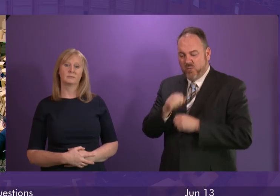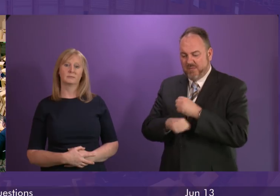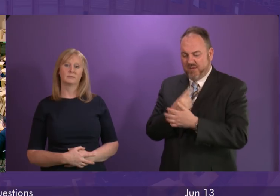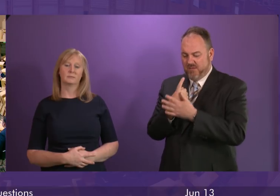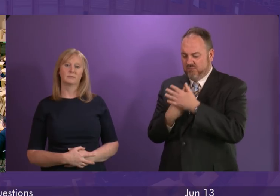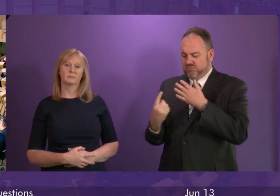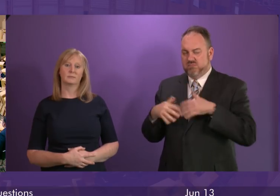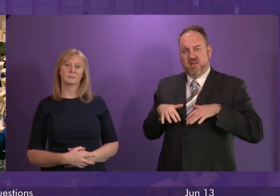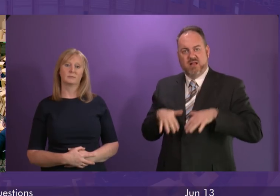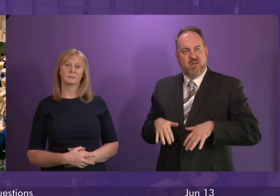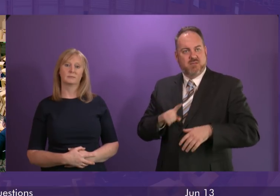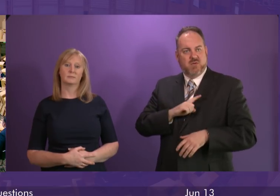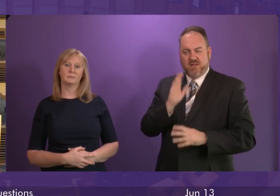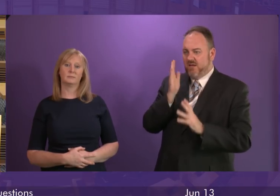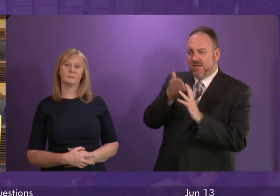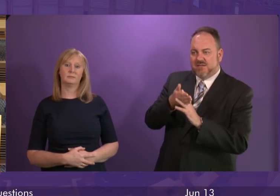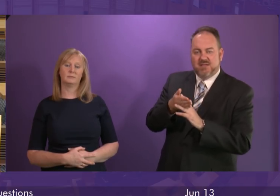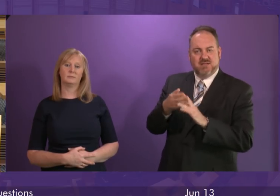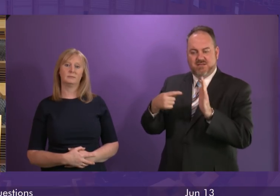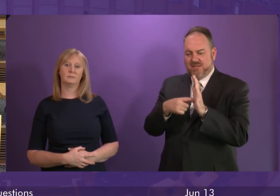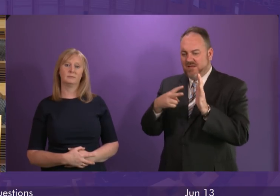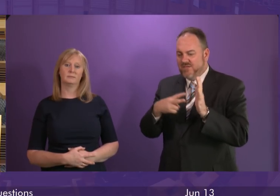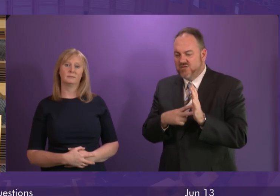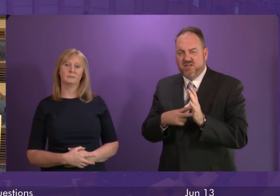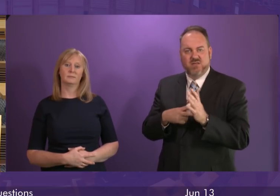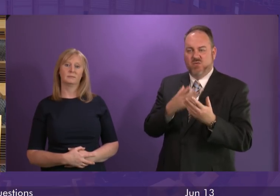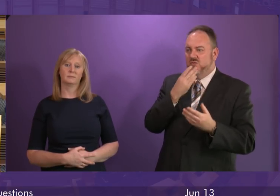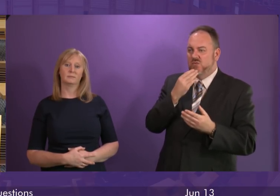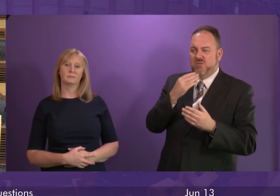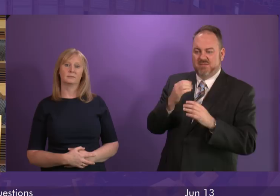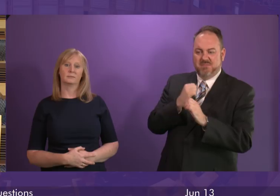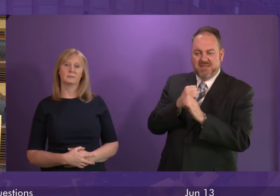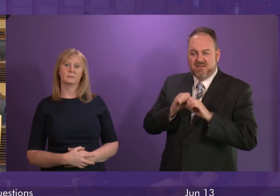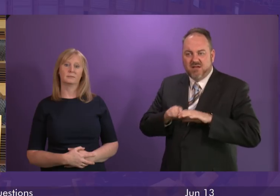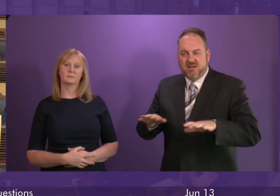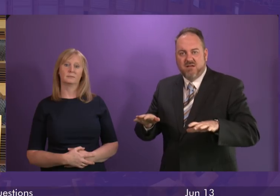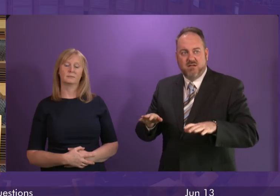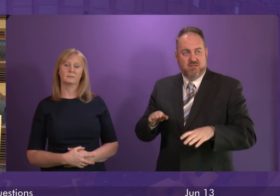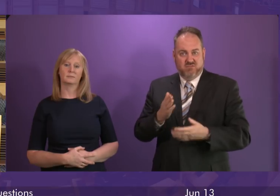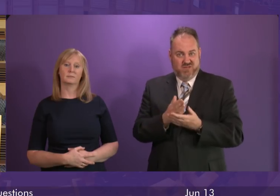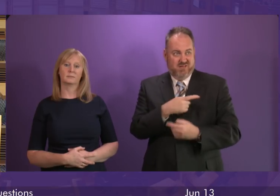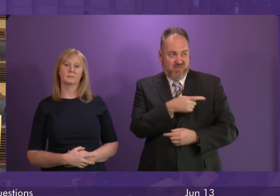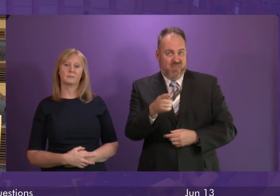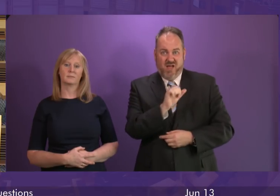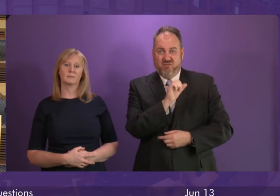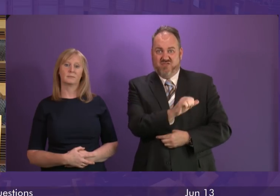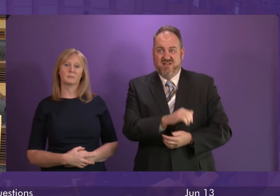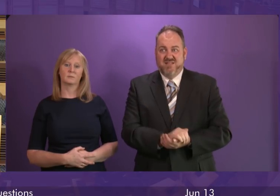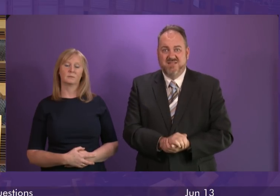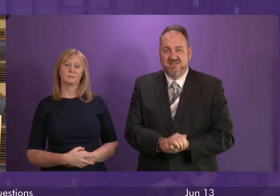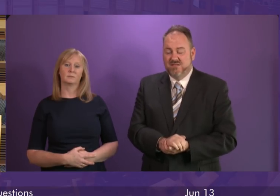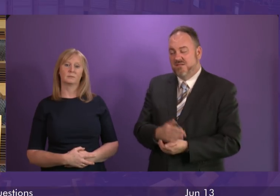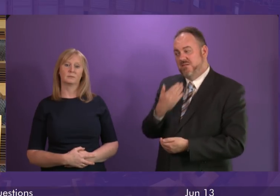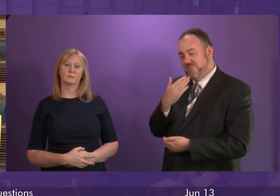existence with no means of contact with the outside world. They are right. So will the First